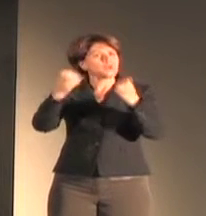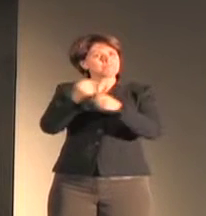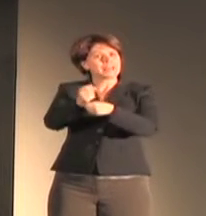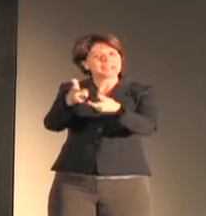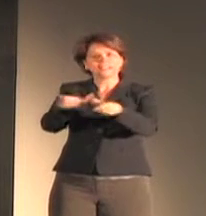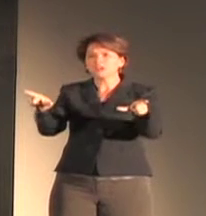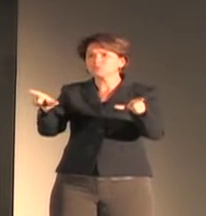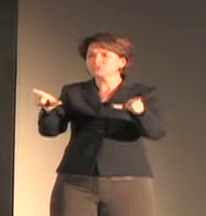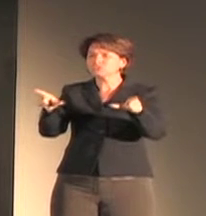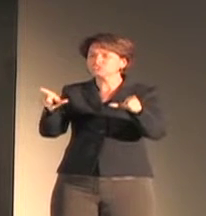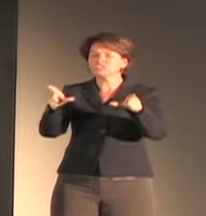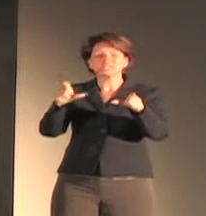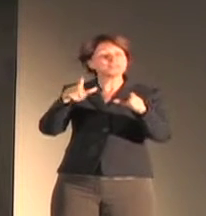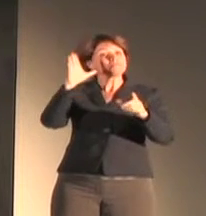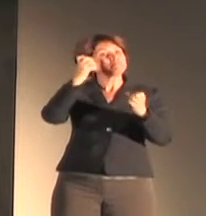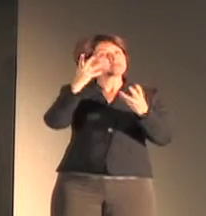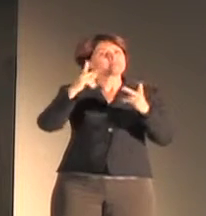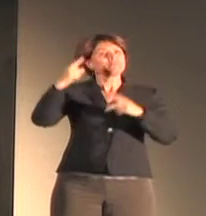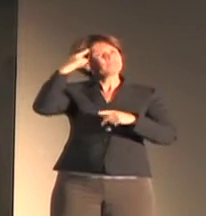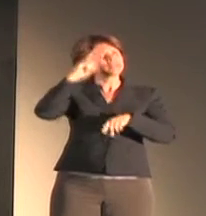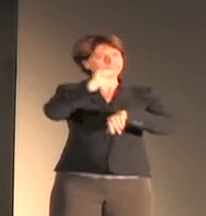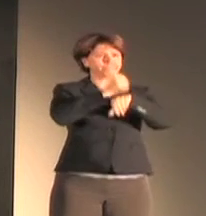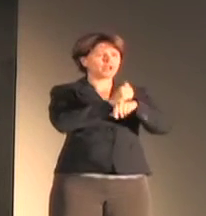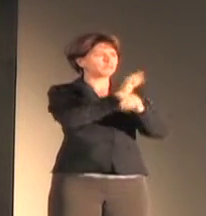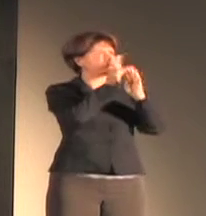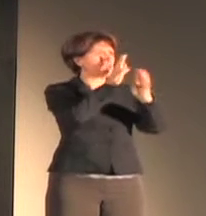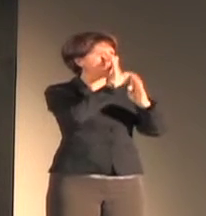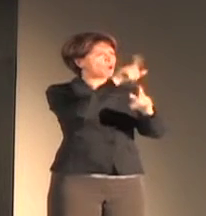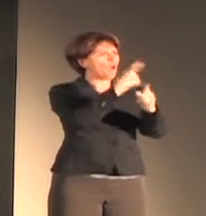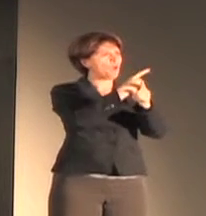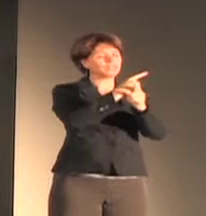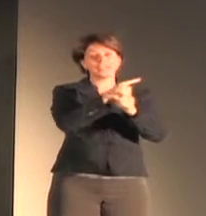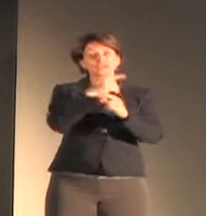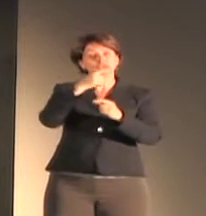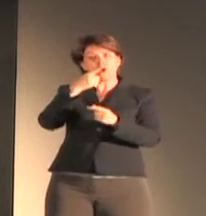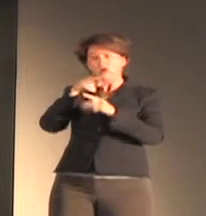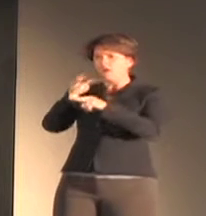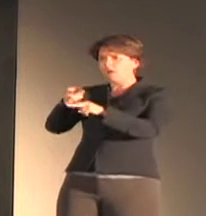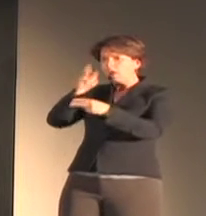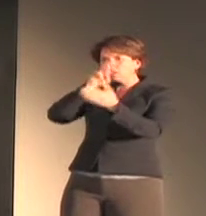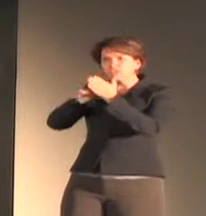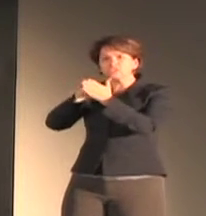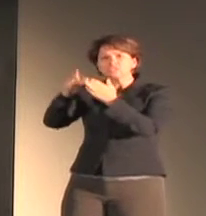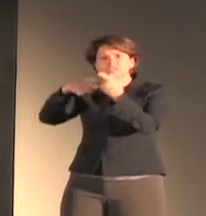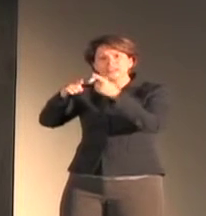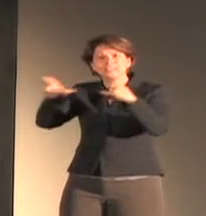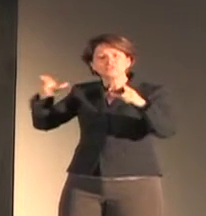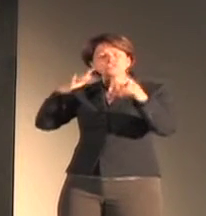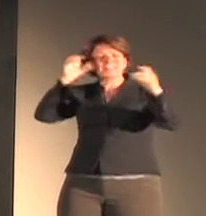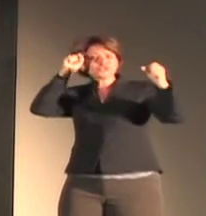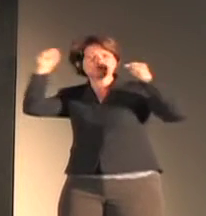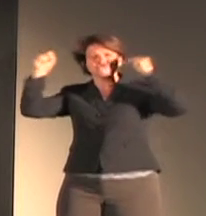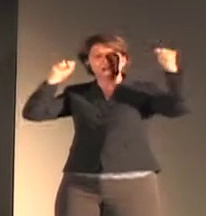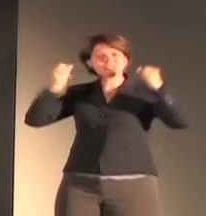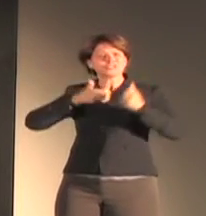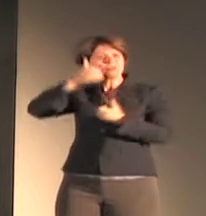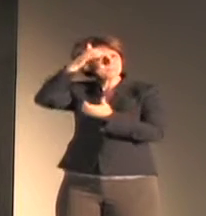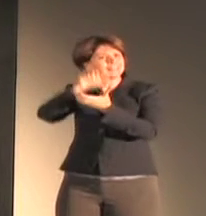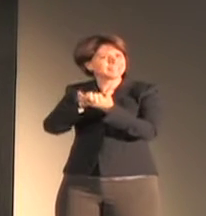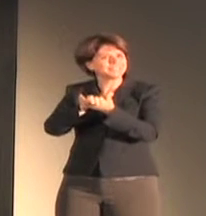human adaptability, both in the present and in the evolutionary past, at the dawn of the development of human